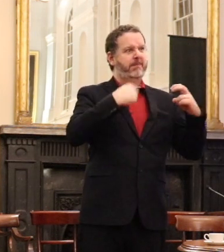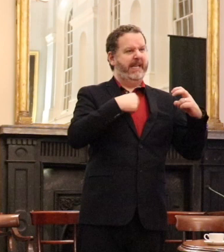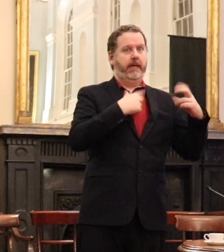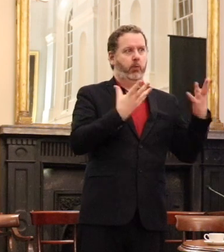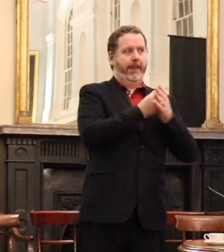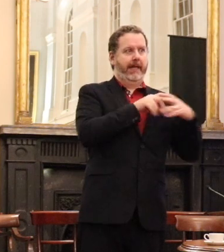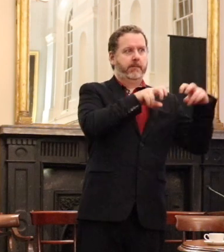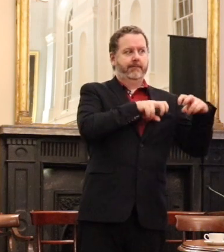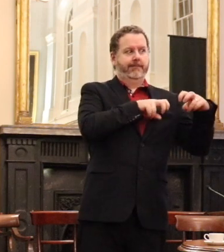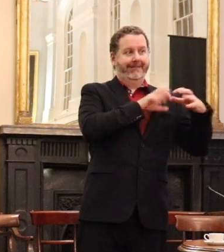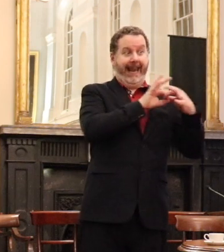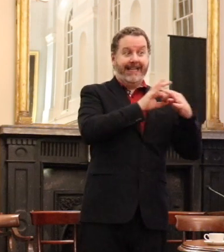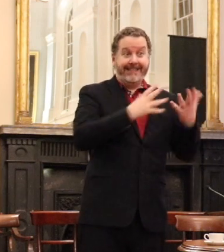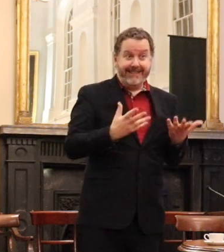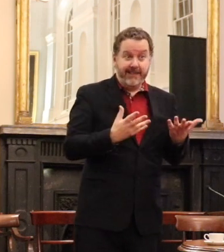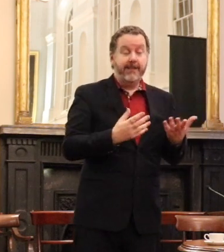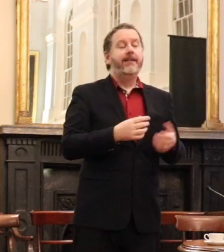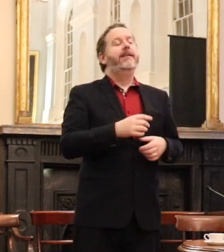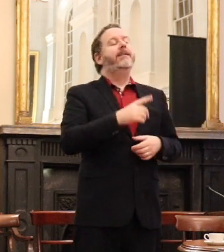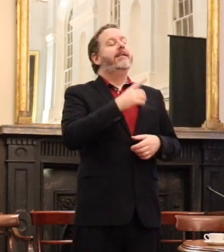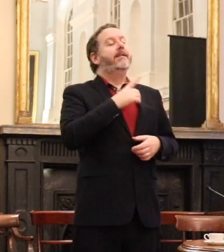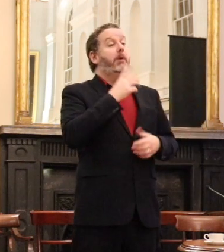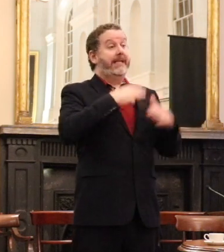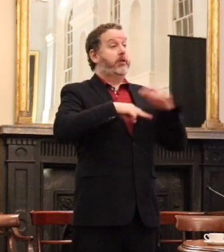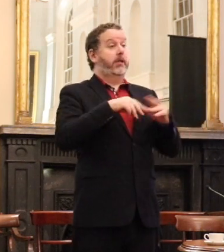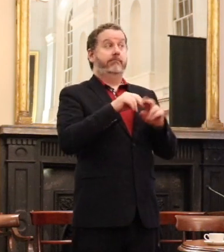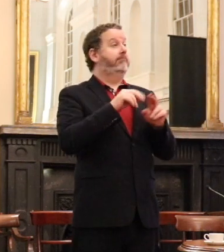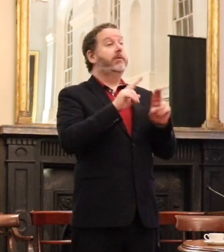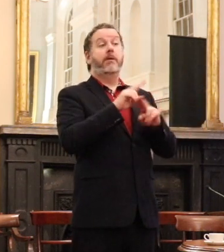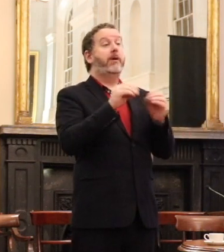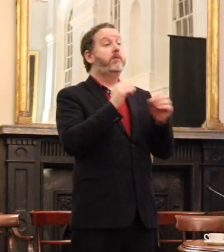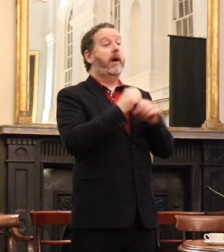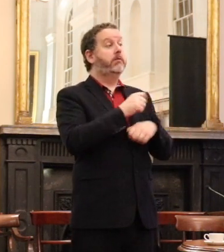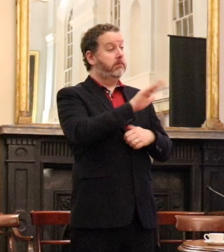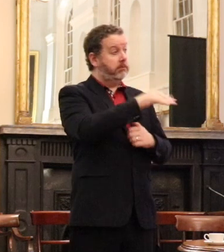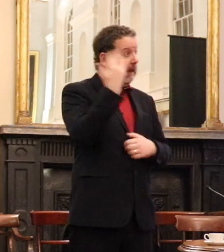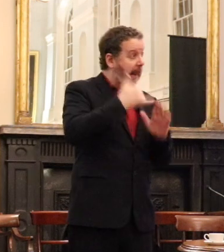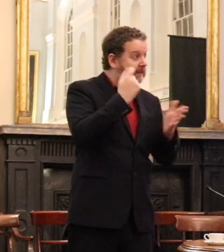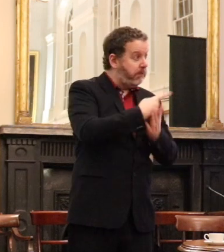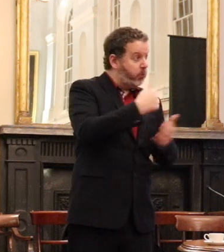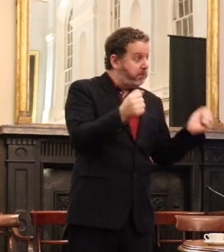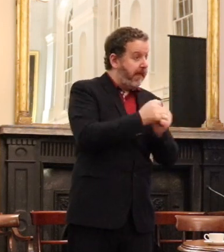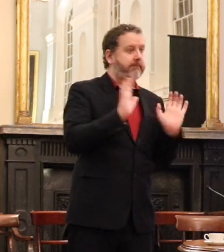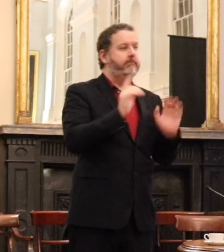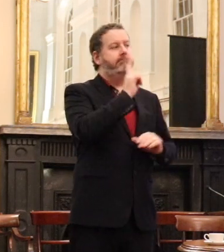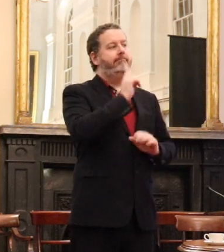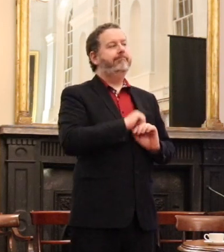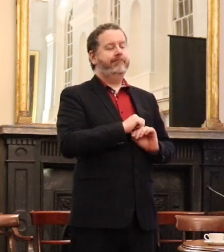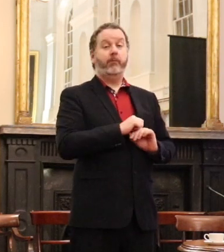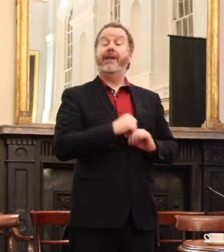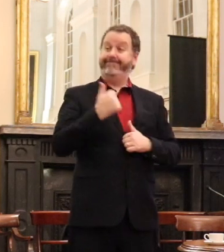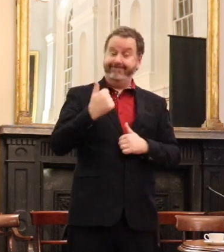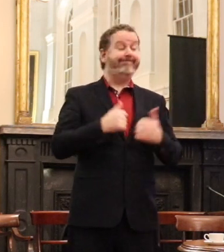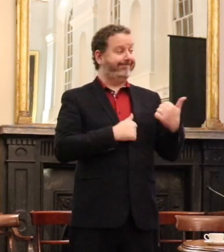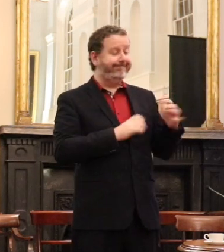Now Michael Loonan was good at the nut not to mention anything about Glass that he and I have conversed